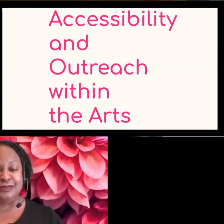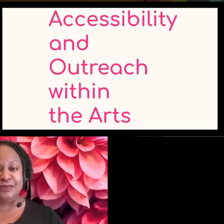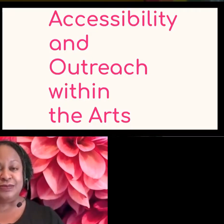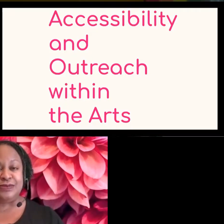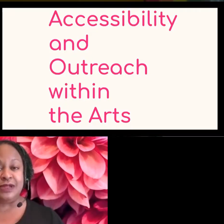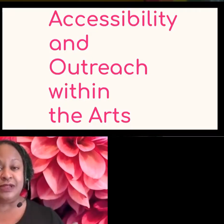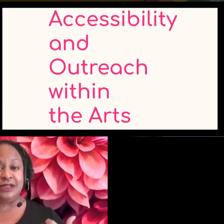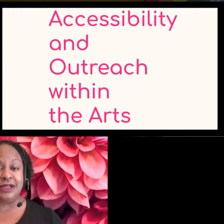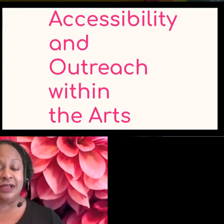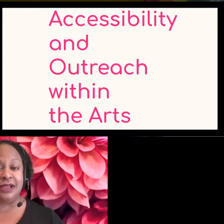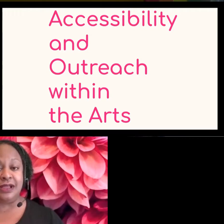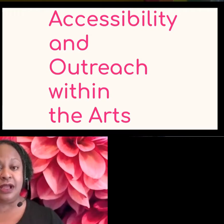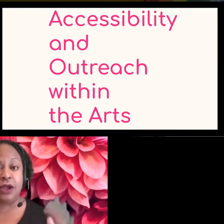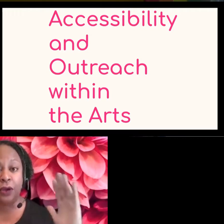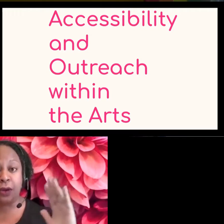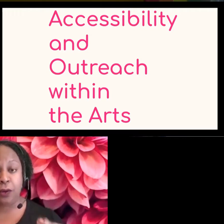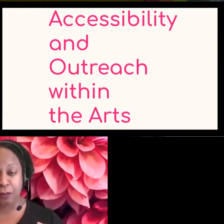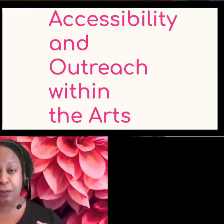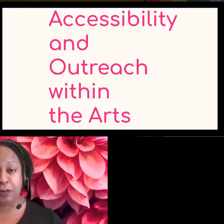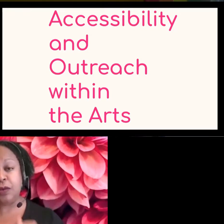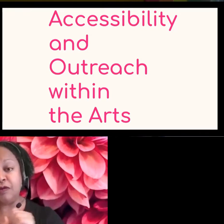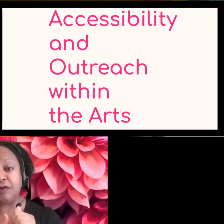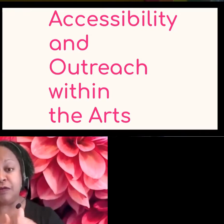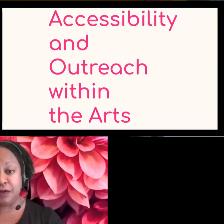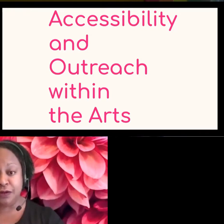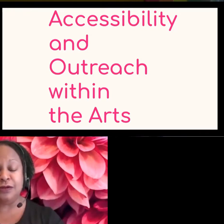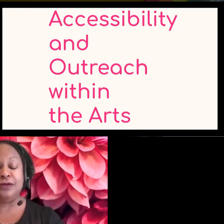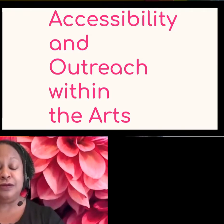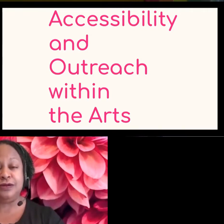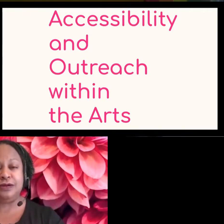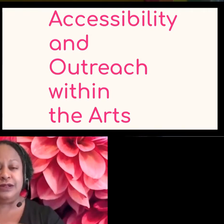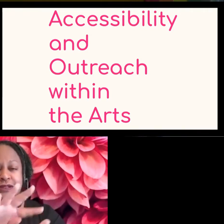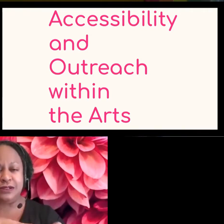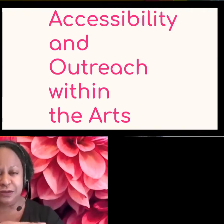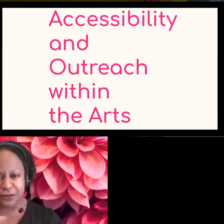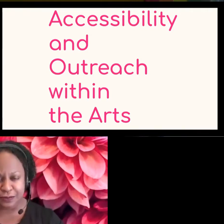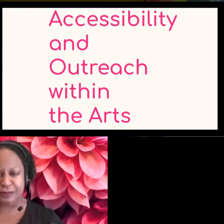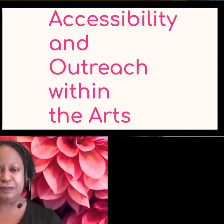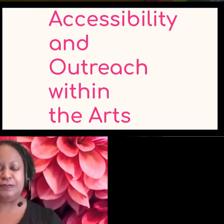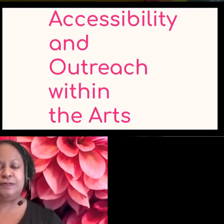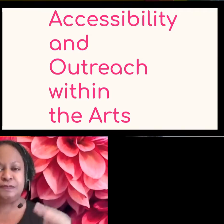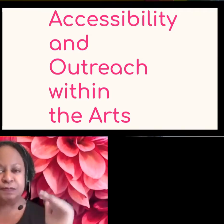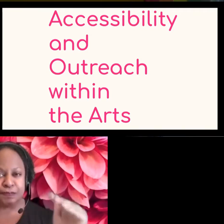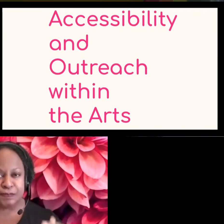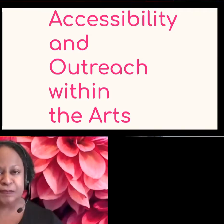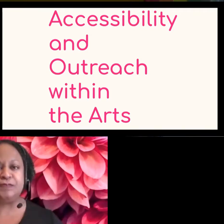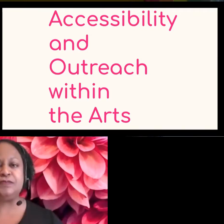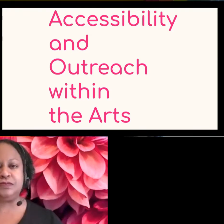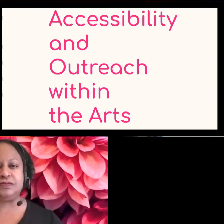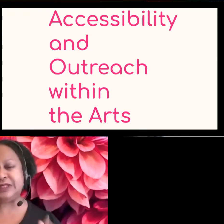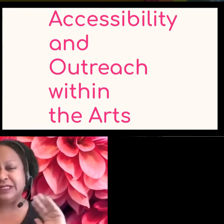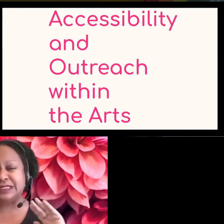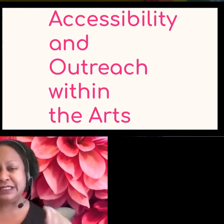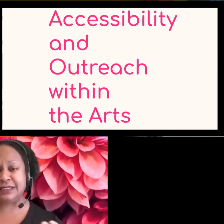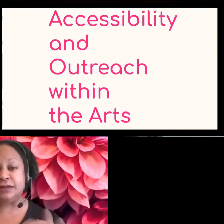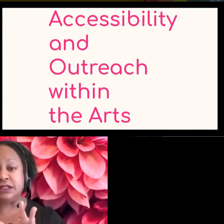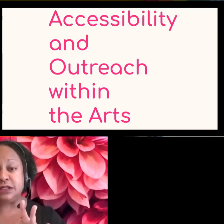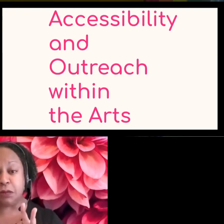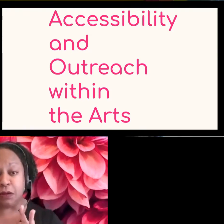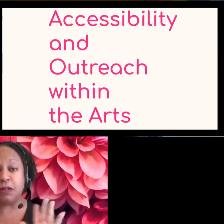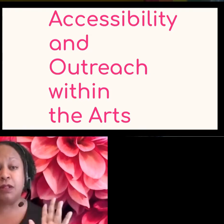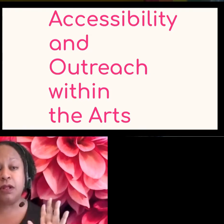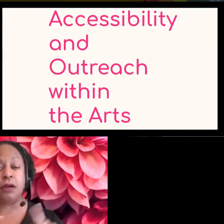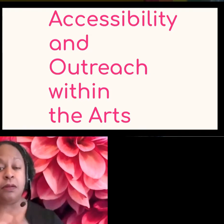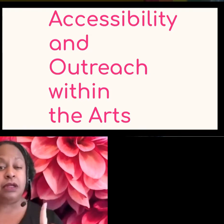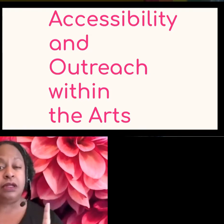format of today is we're going to be starting with something that seems really simple, but can be kind